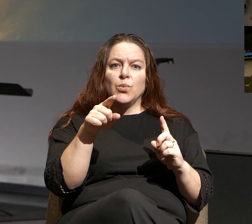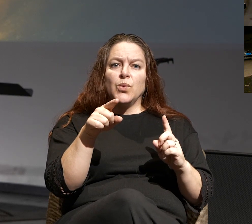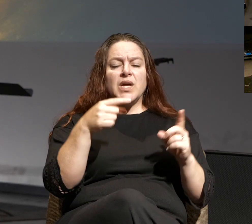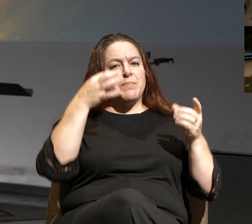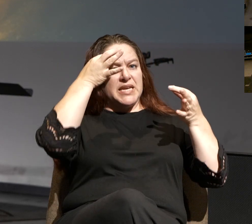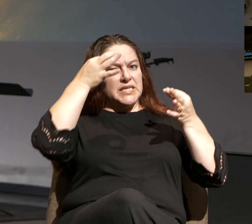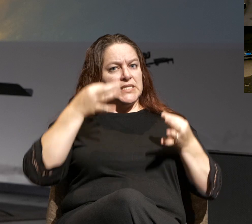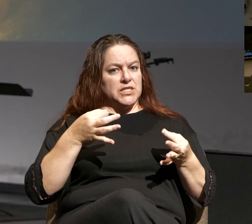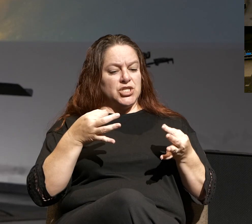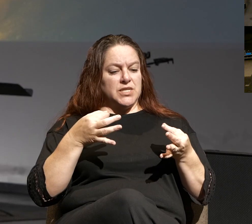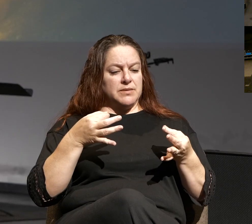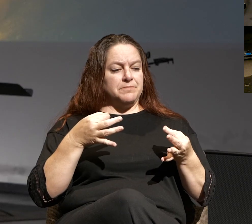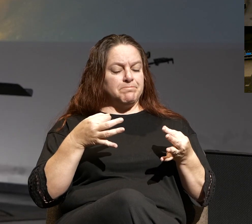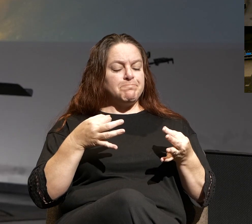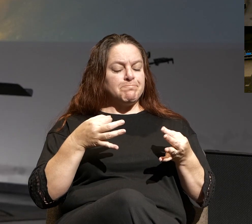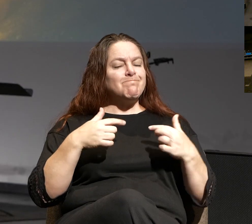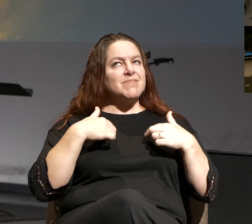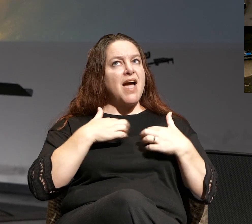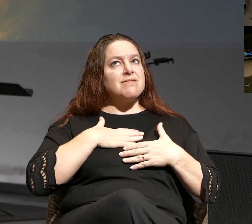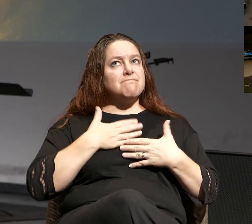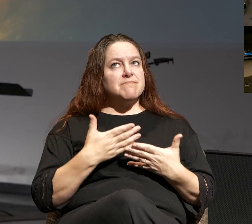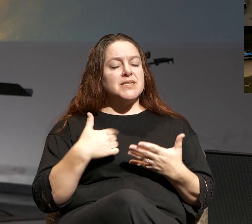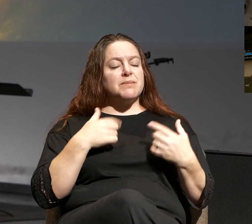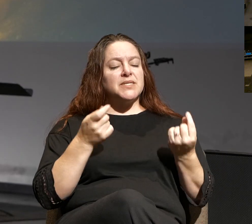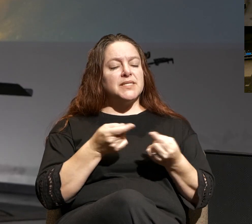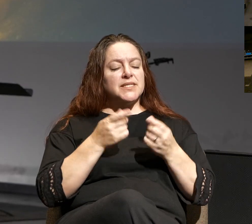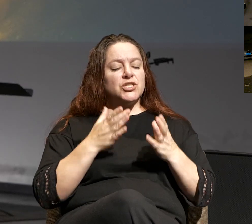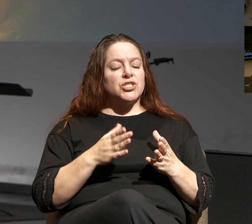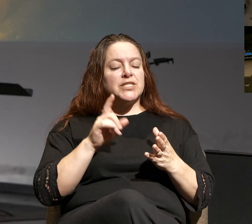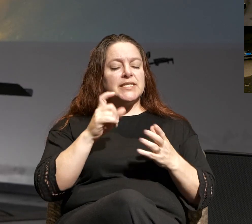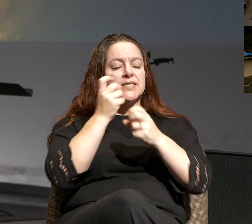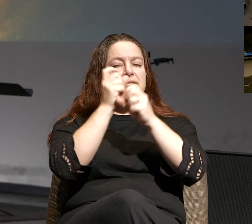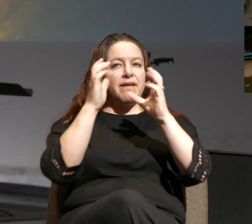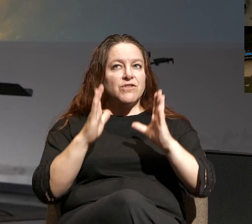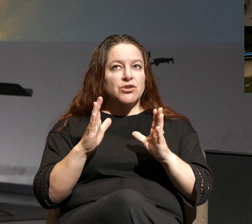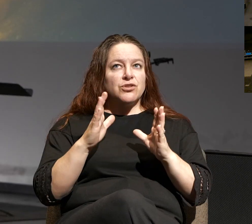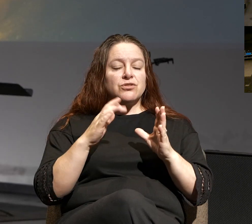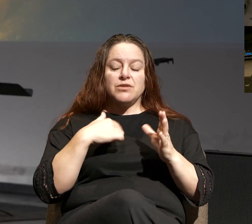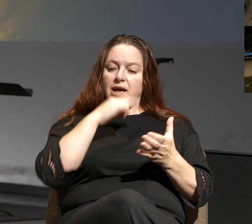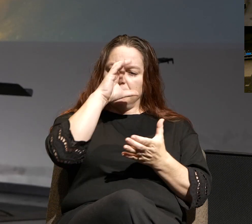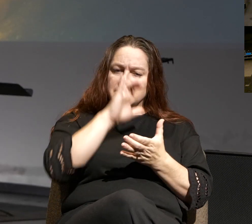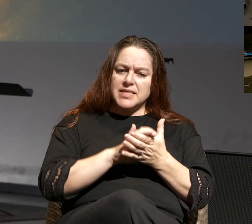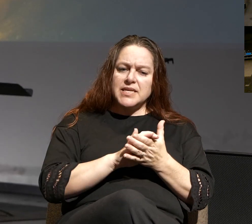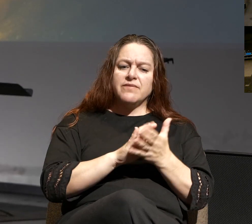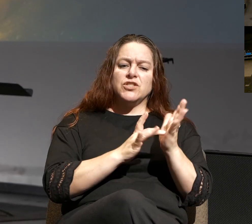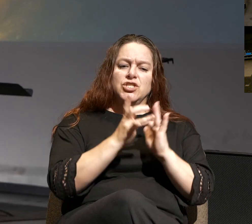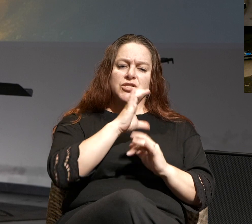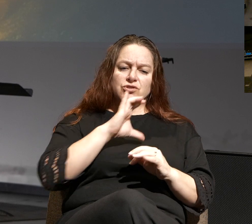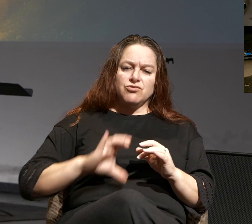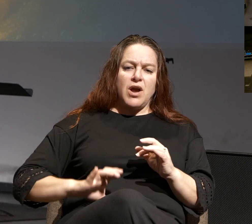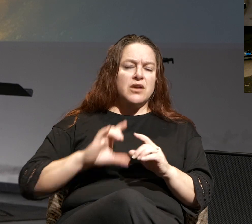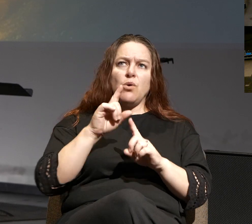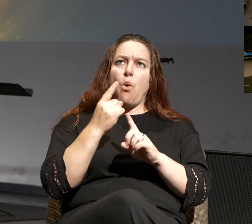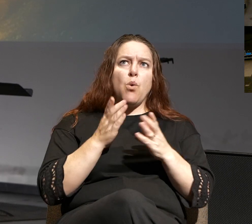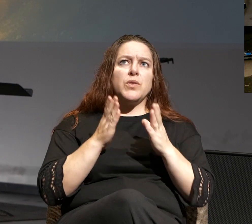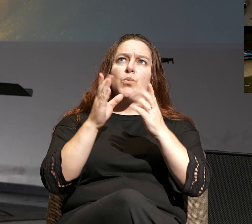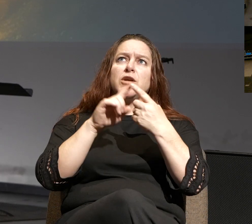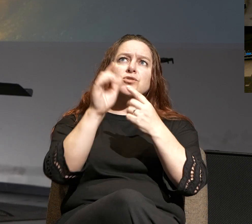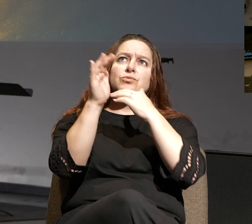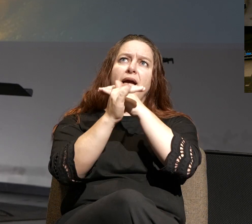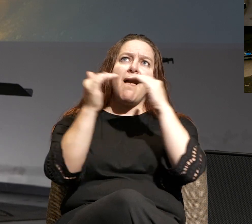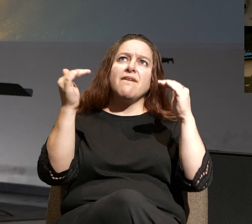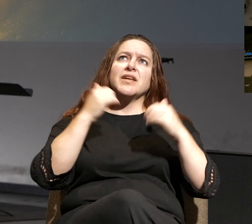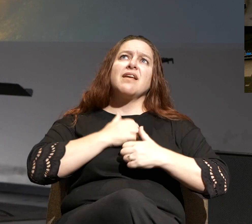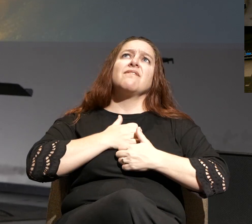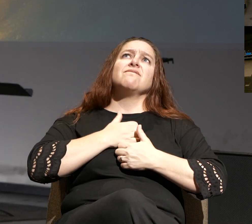decision and we say that I admit that I am a sinner in need of a Savior, I believe that Jesus Christ is the only way to heaven, I